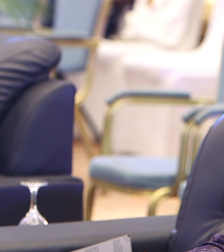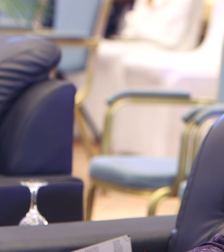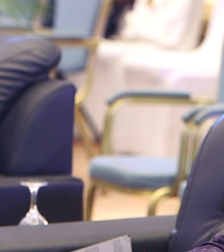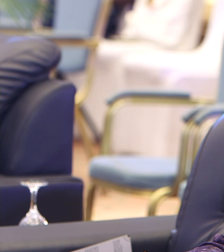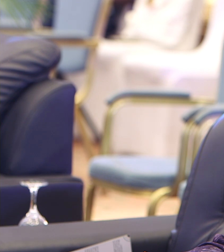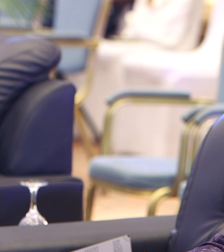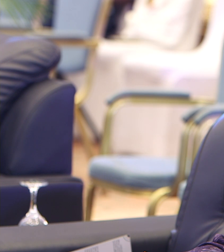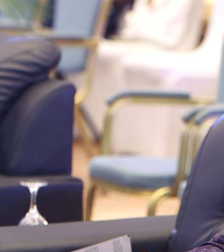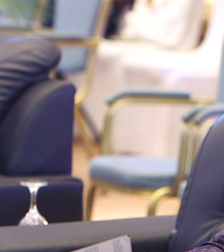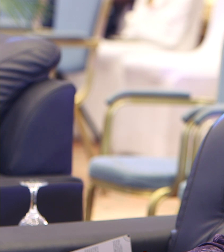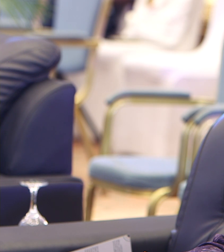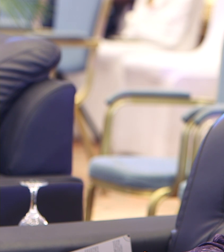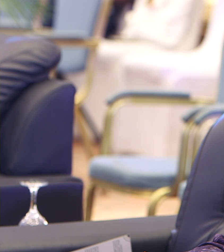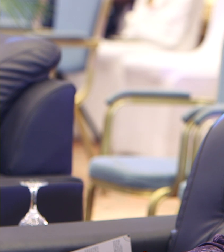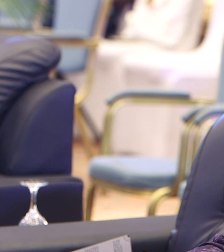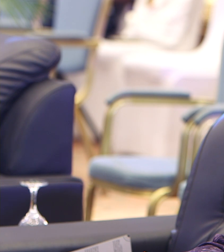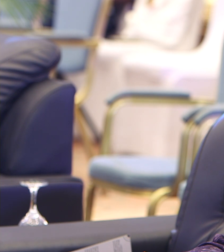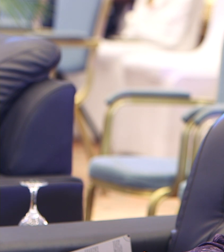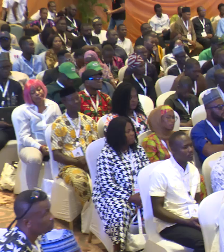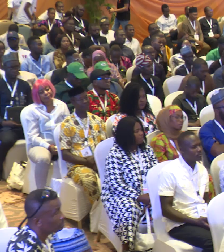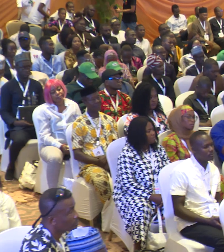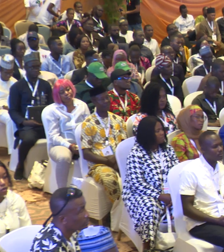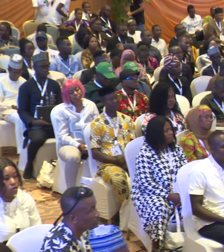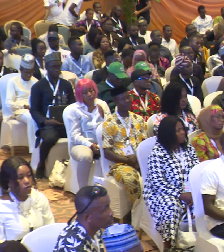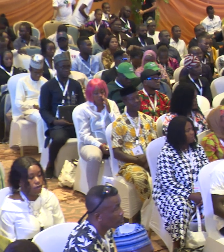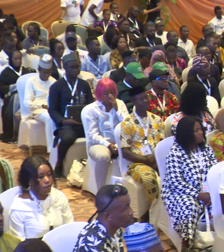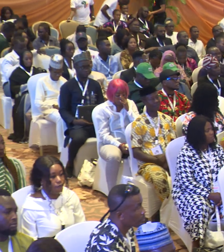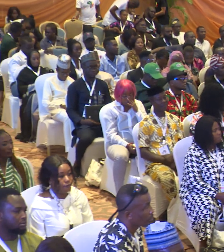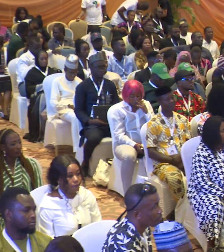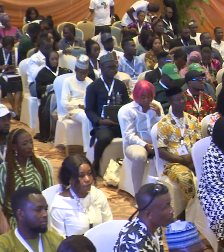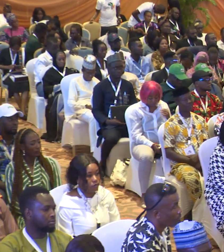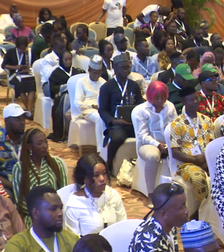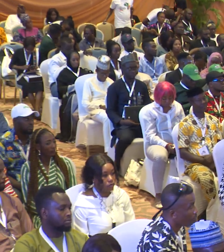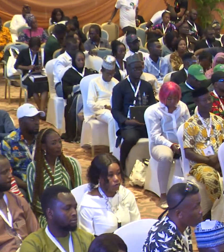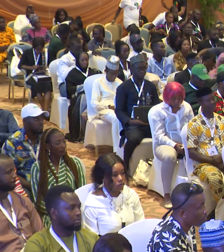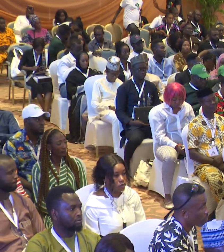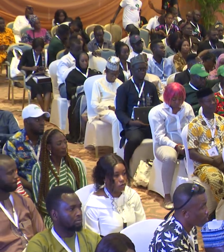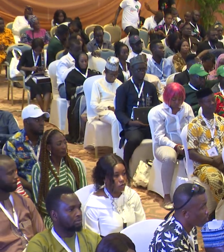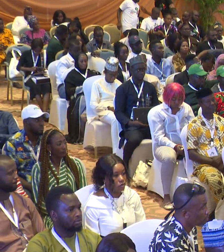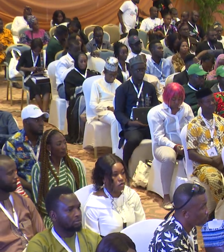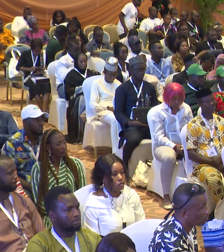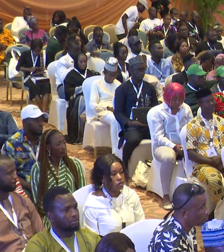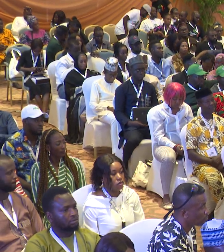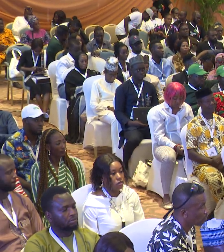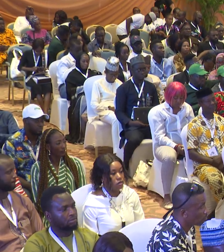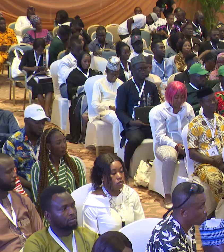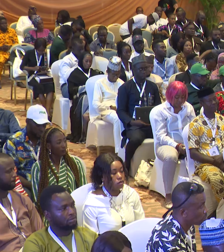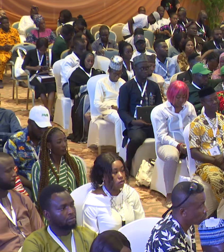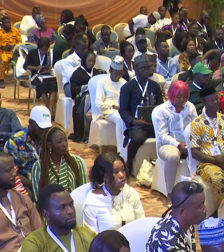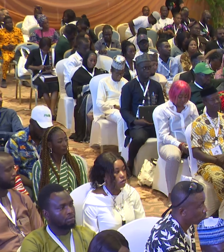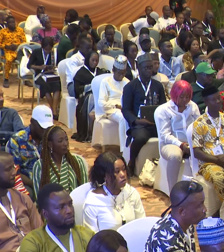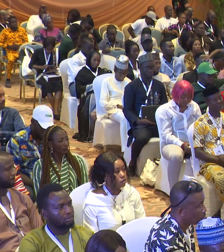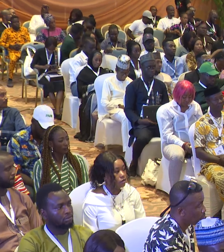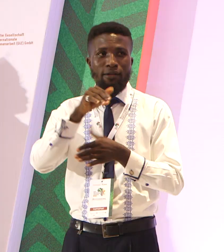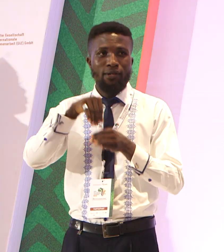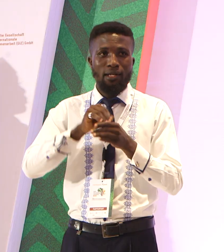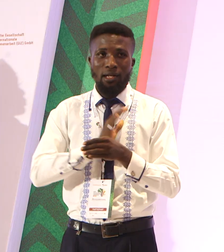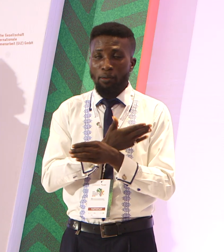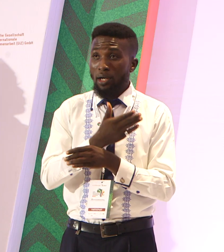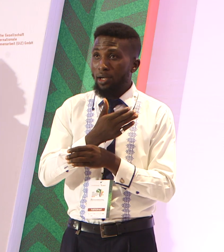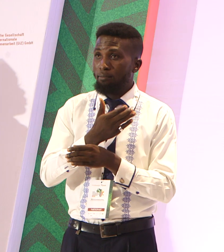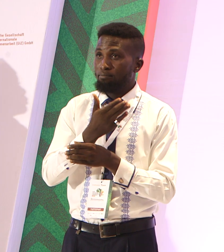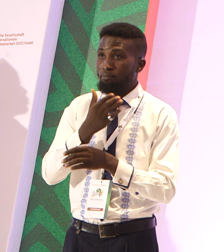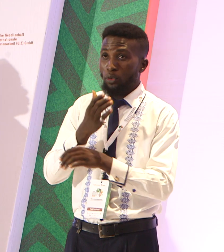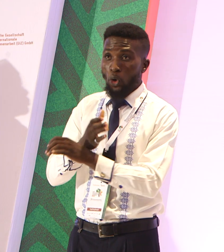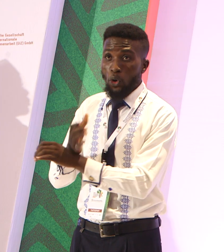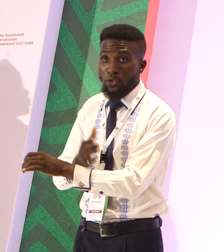Scaling Up Nutrition, CJID, and Cascade. Thank you so much for believing in our course, and your commitment to